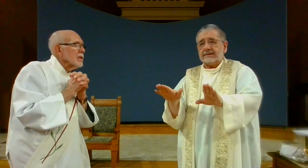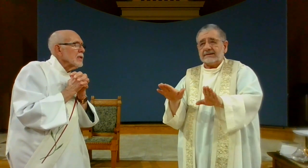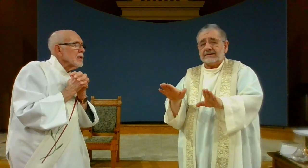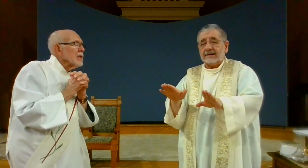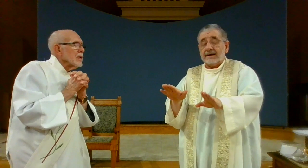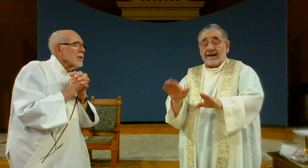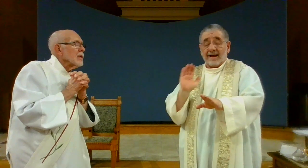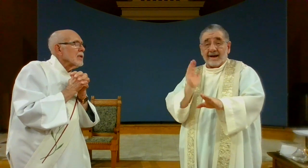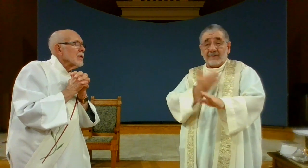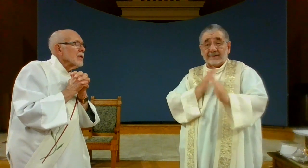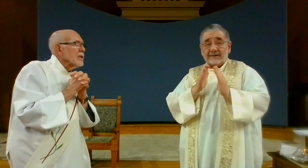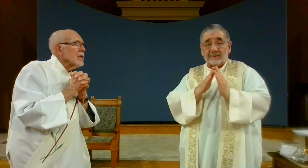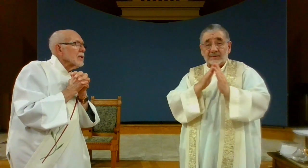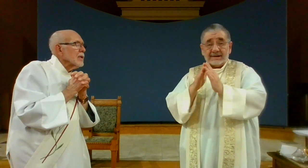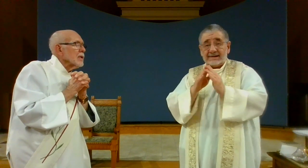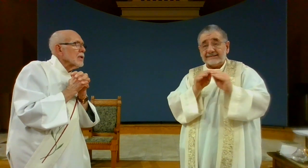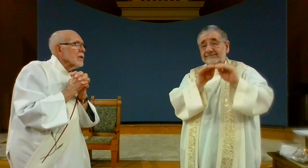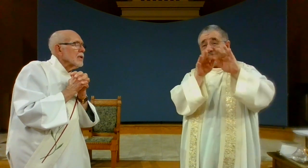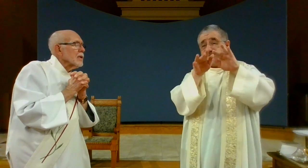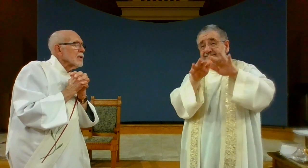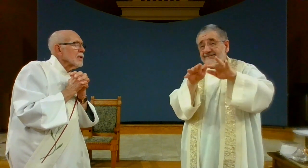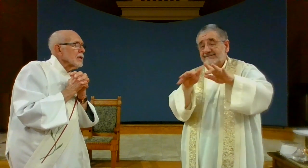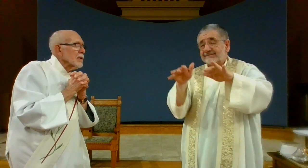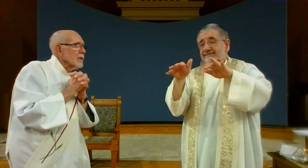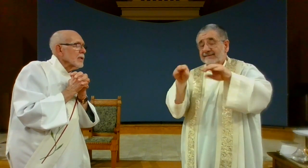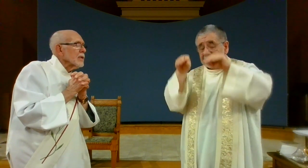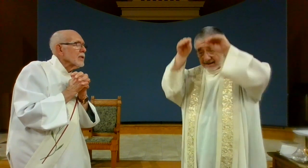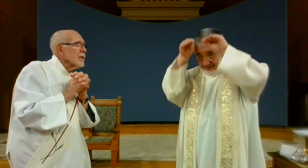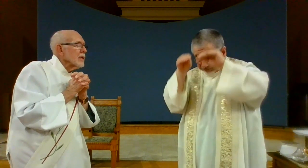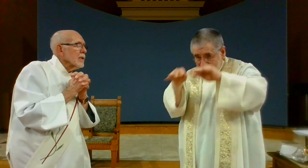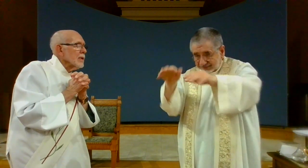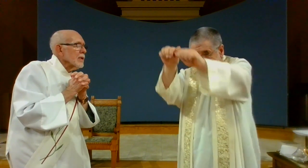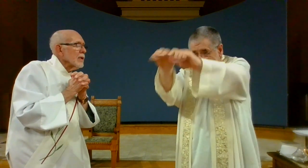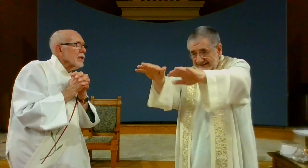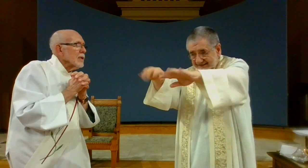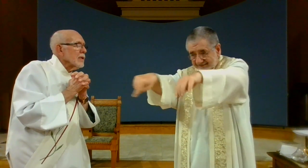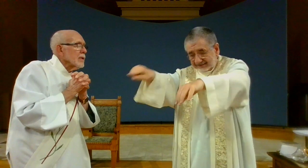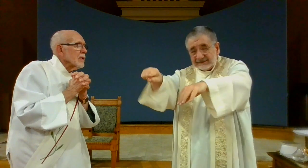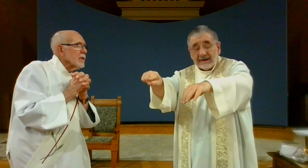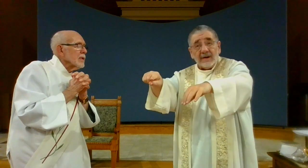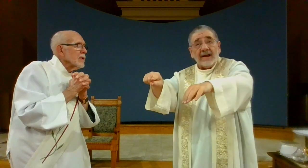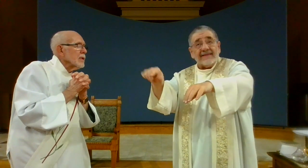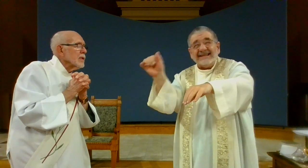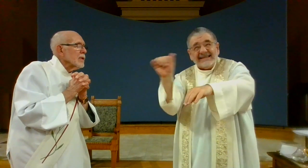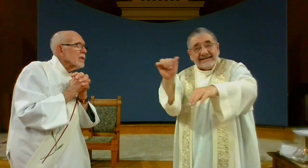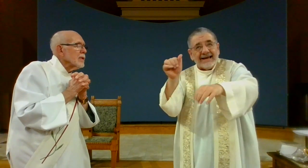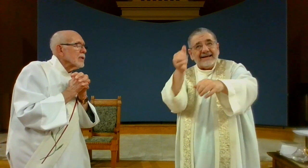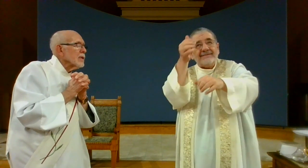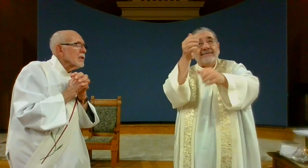may our community spread and bless them in the same way God's love